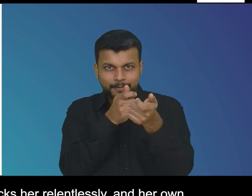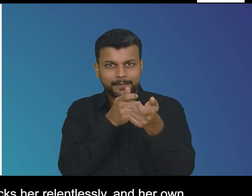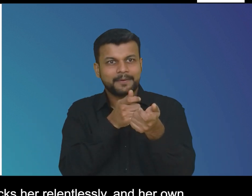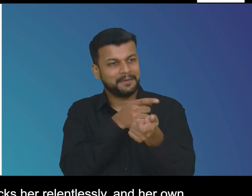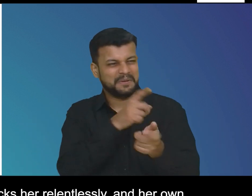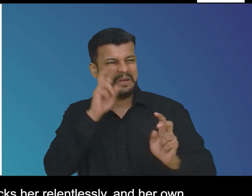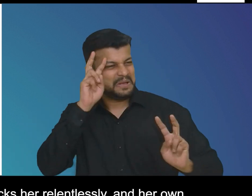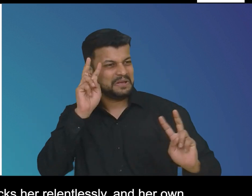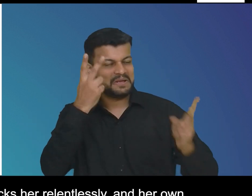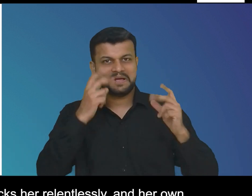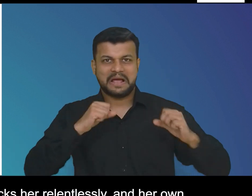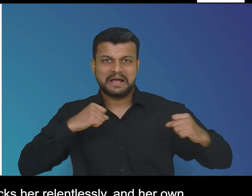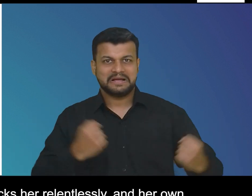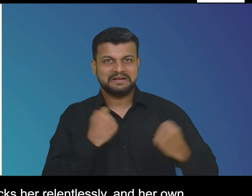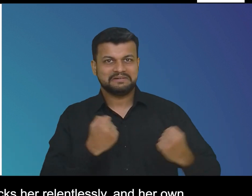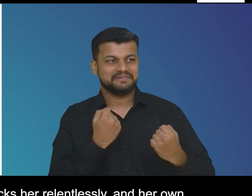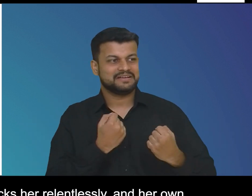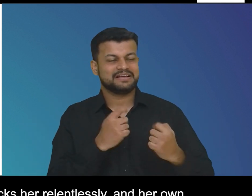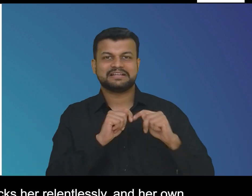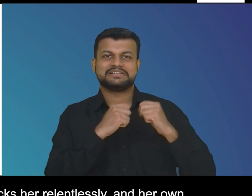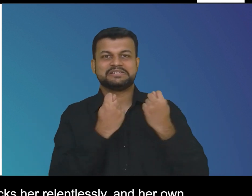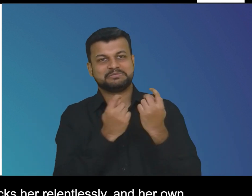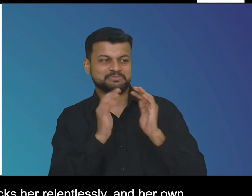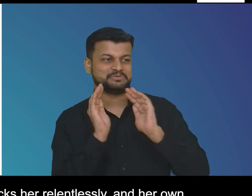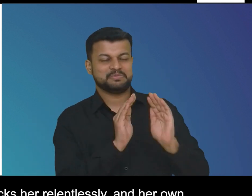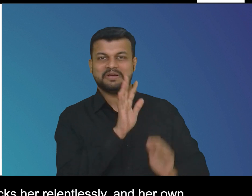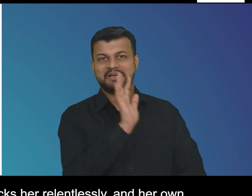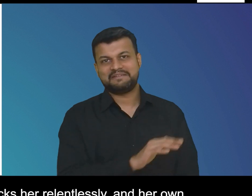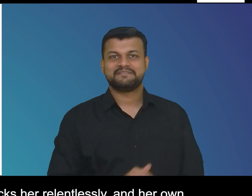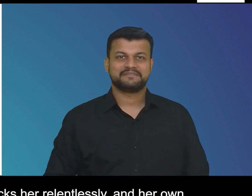relentlessly and her own unwavering spirit in defending her gold medal